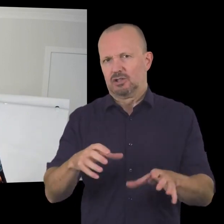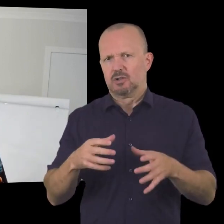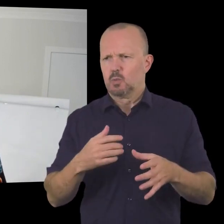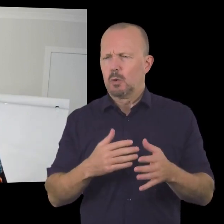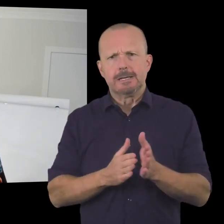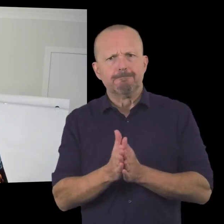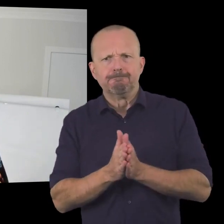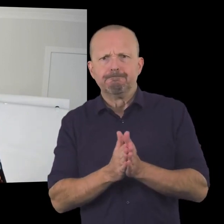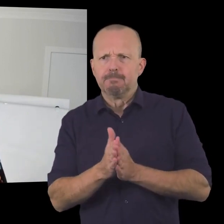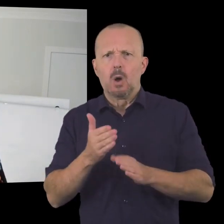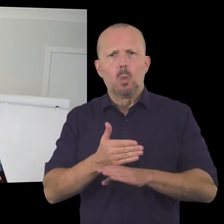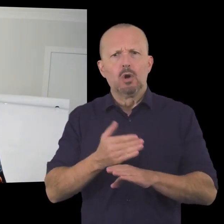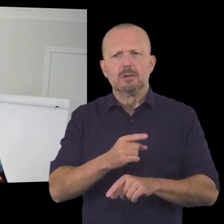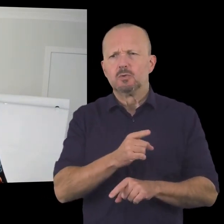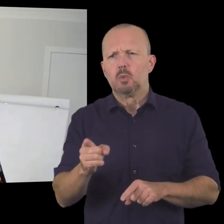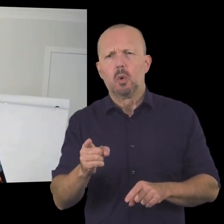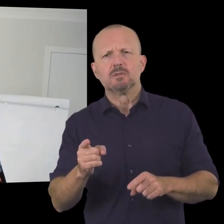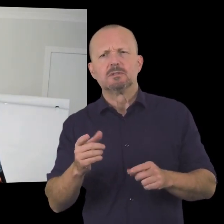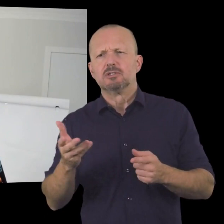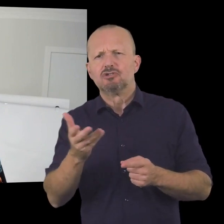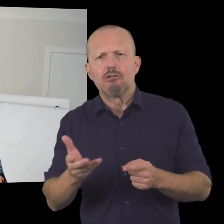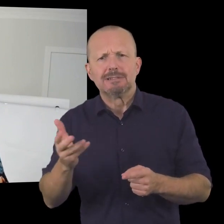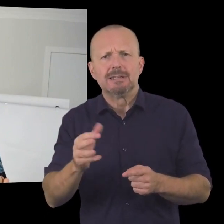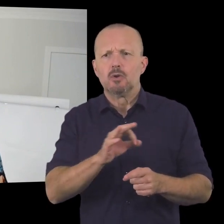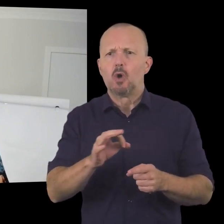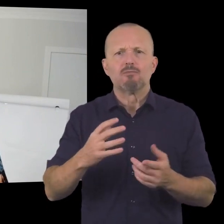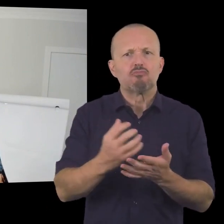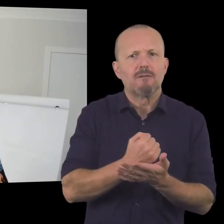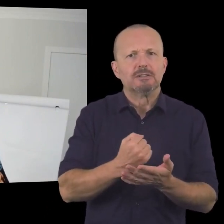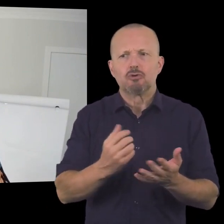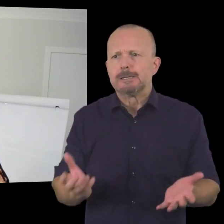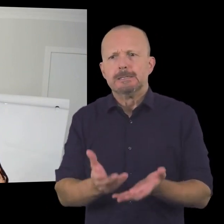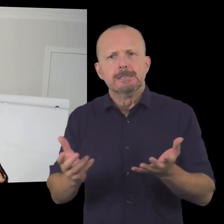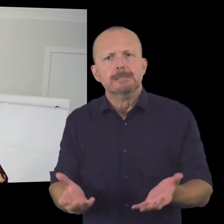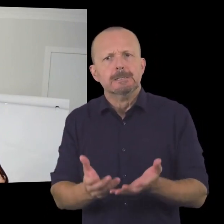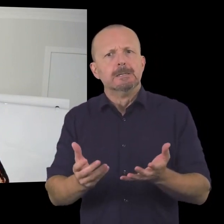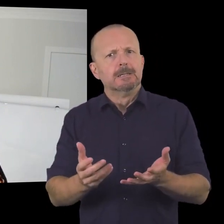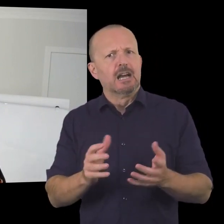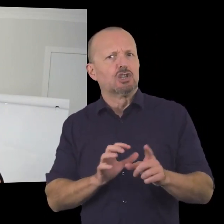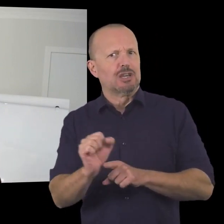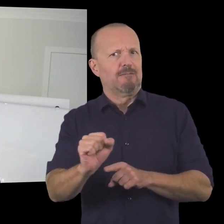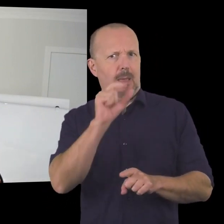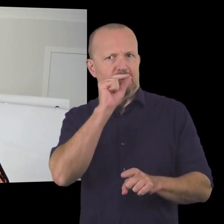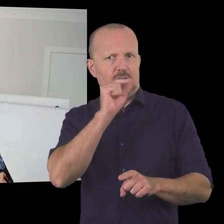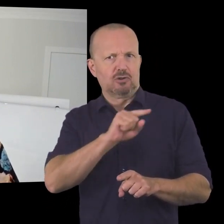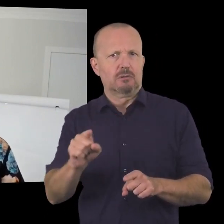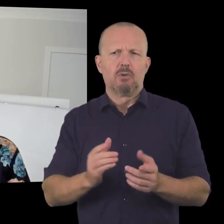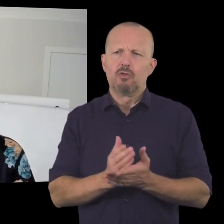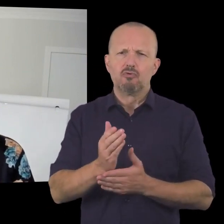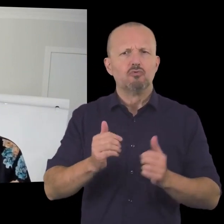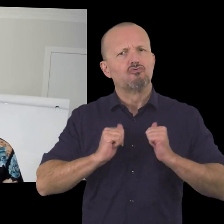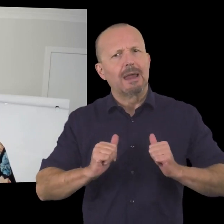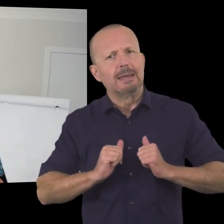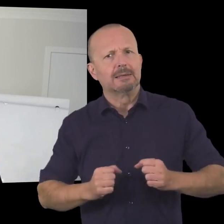working towards all community and not-for-profit organizations working at their full potential and the way that we do that is through providing